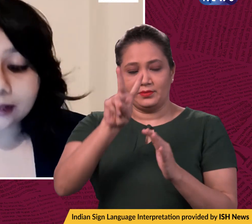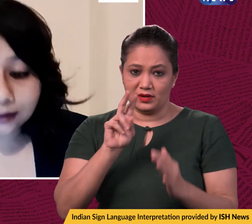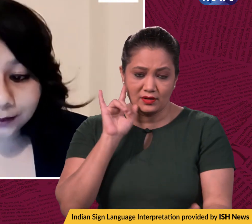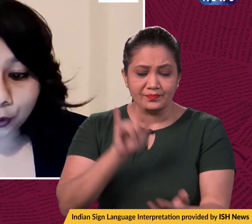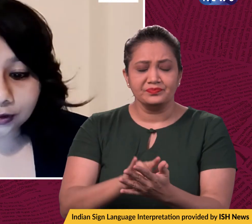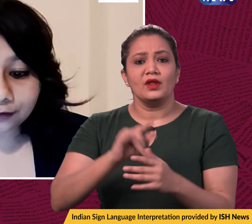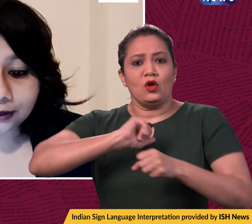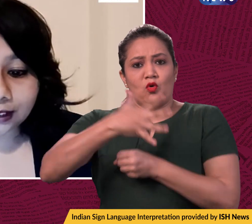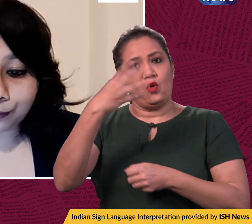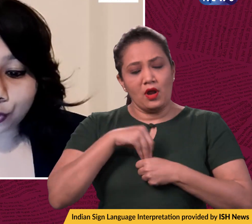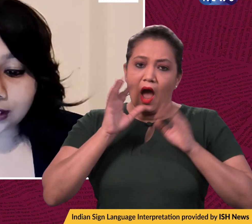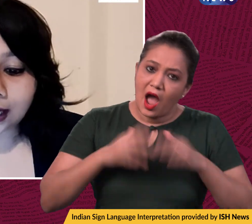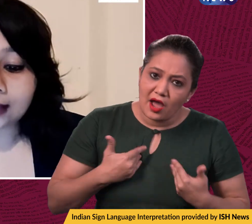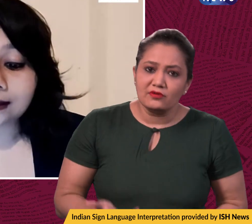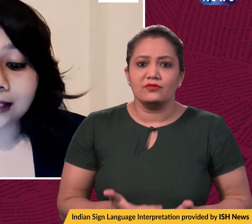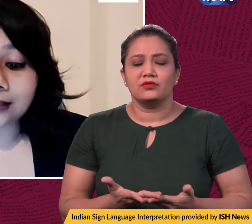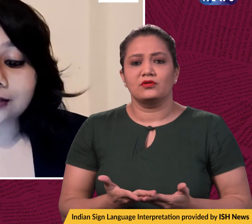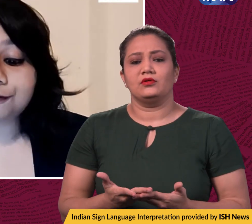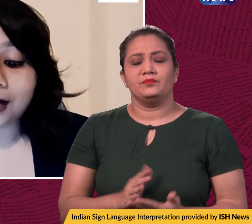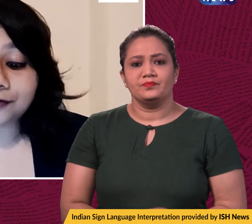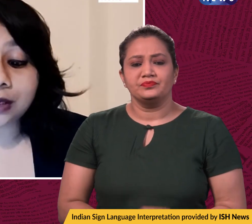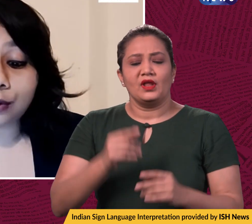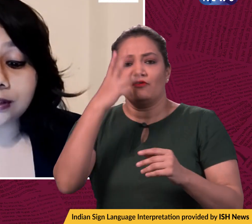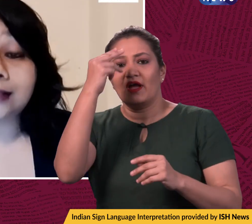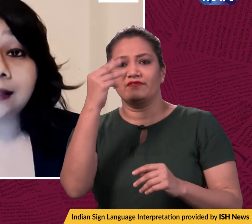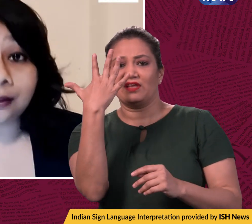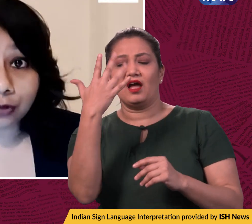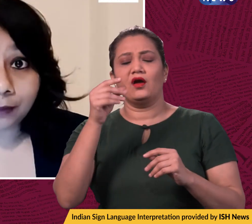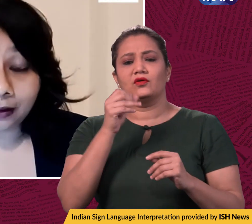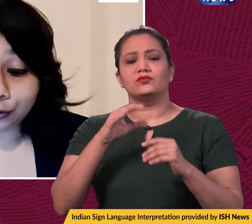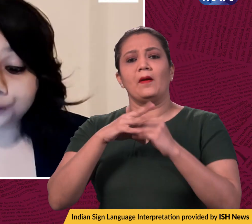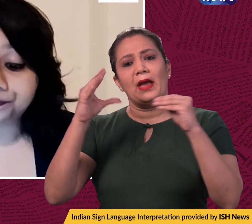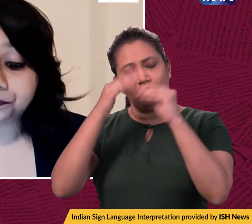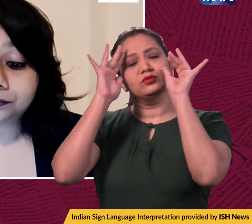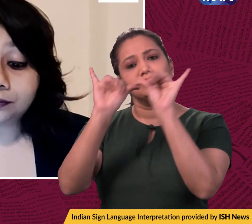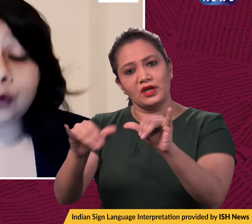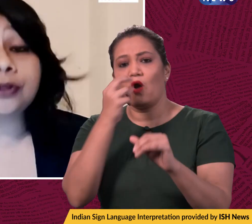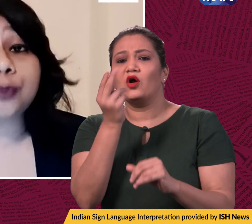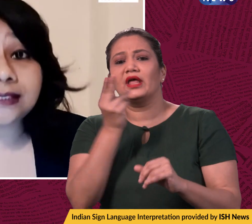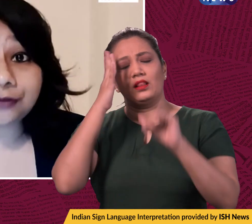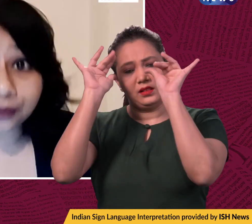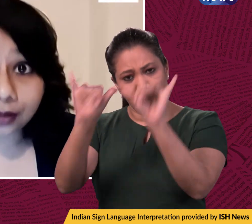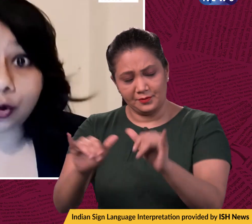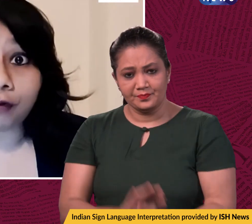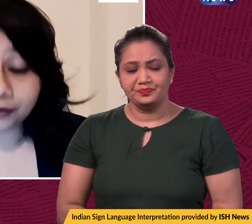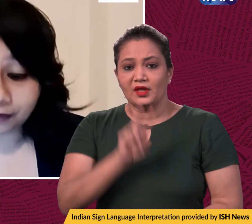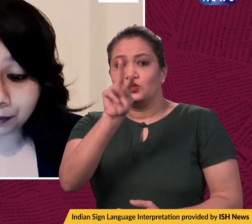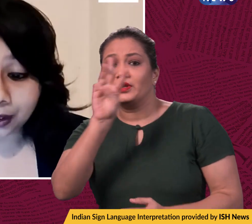tested positive at the airport and stayed at a five-star hotel in central Bengaluru. Now, on the 23rd of November,